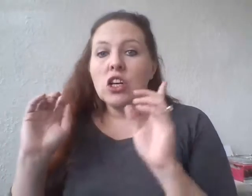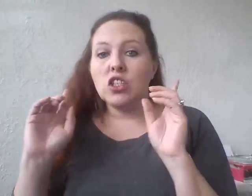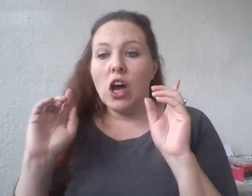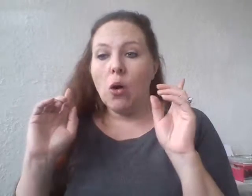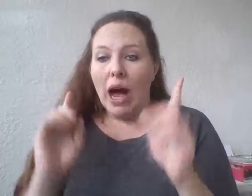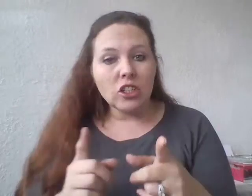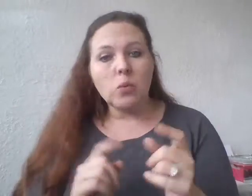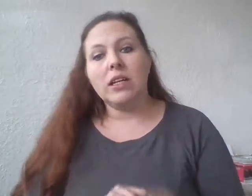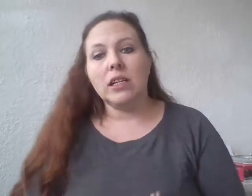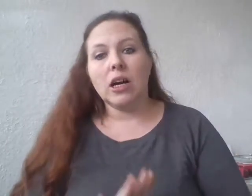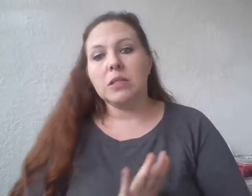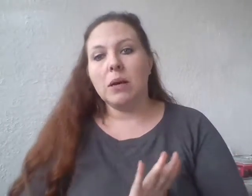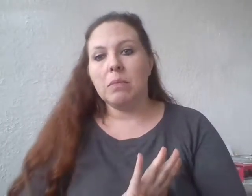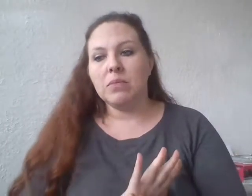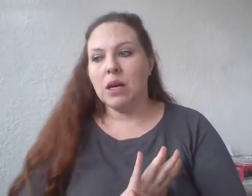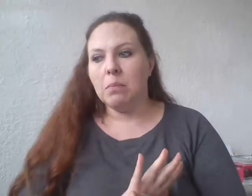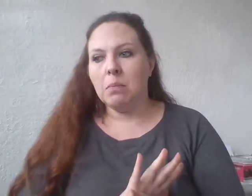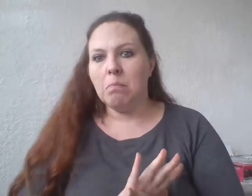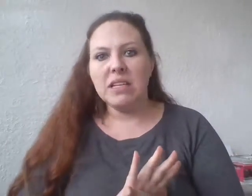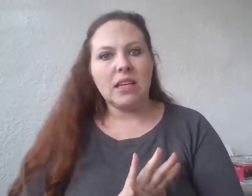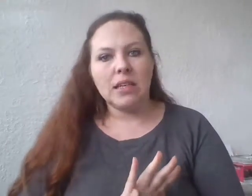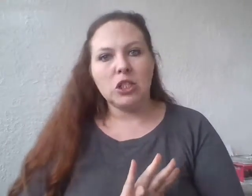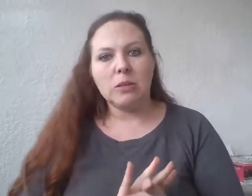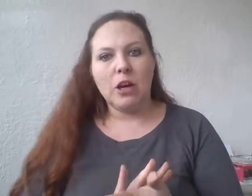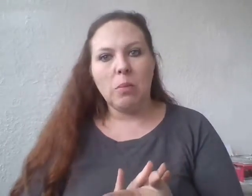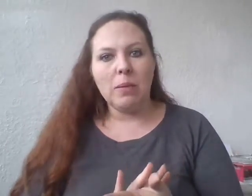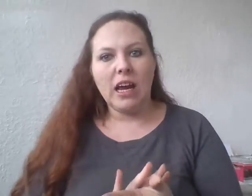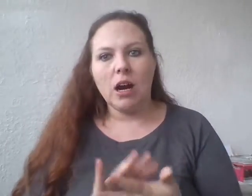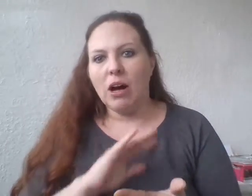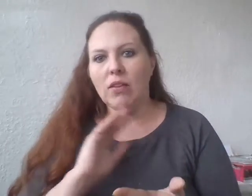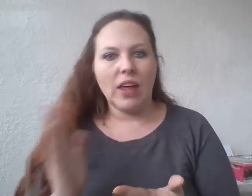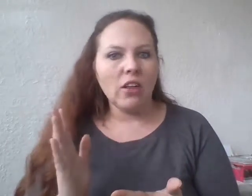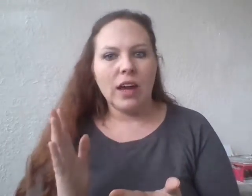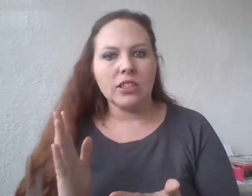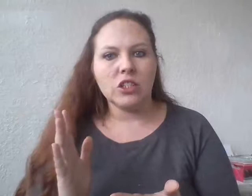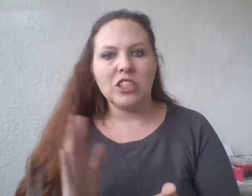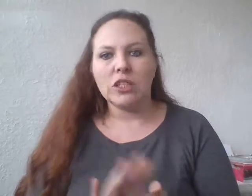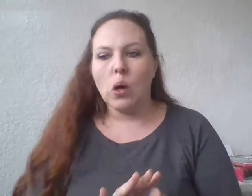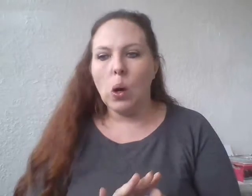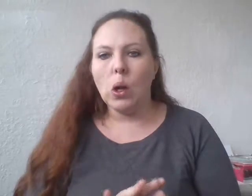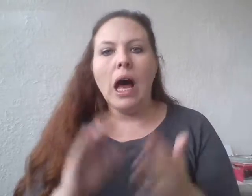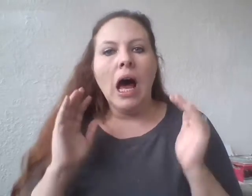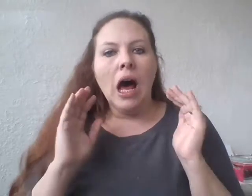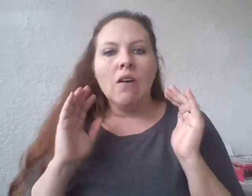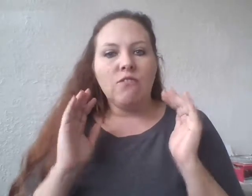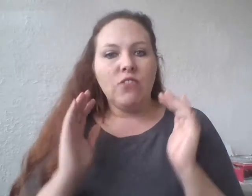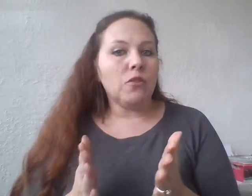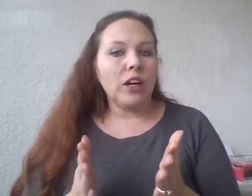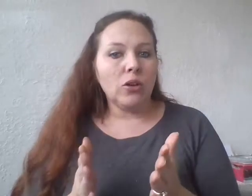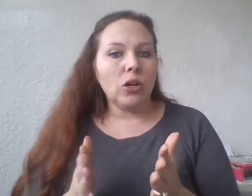So I just wanted to clear up some some misconceptions about Obamacare, about the health care situation as a whole. Feel free to Google.